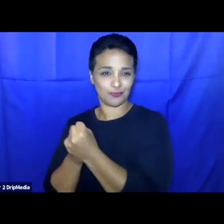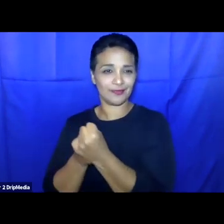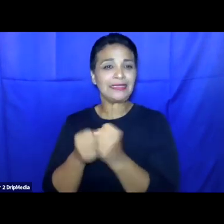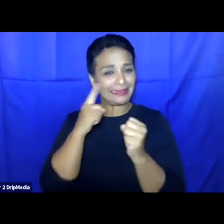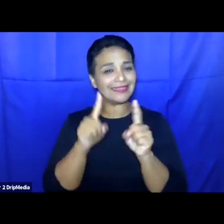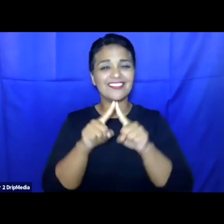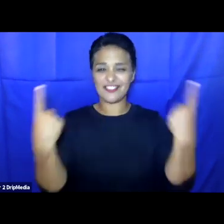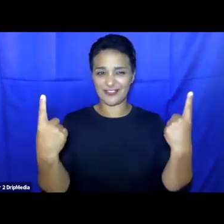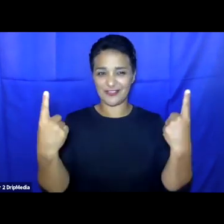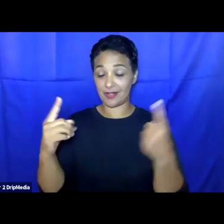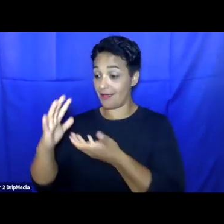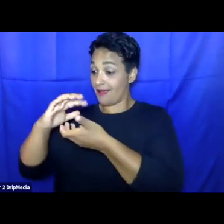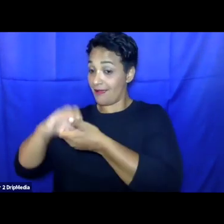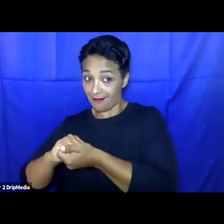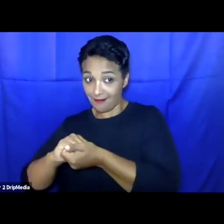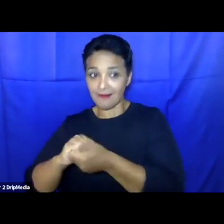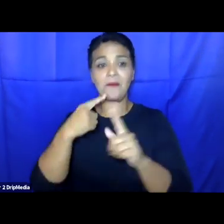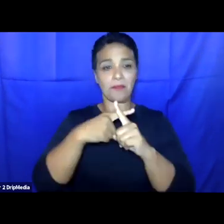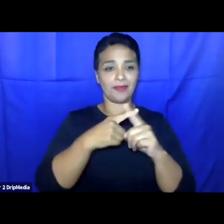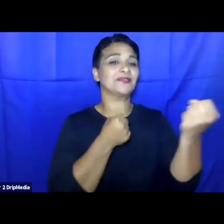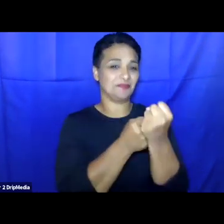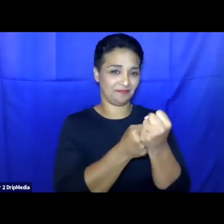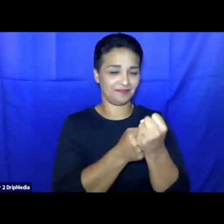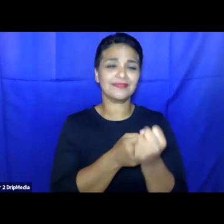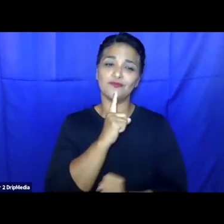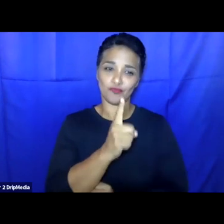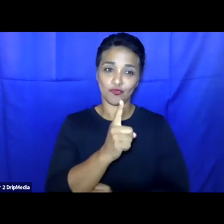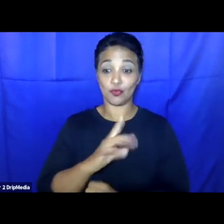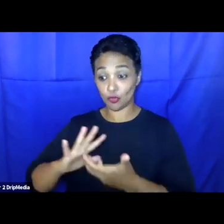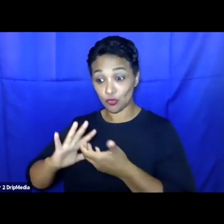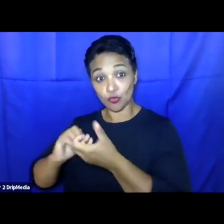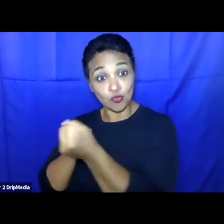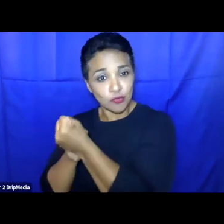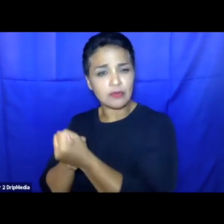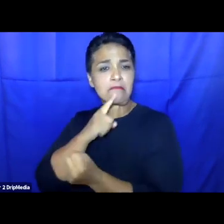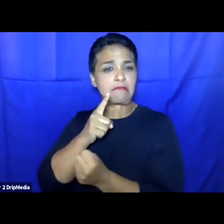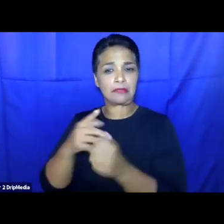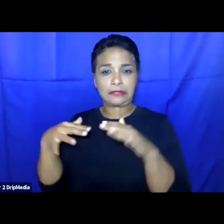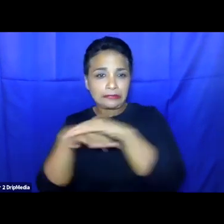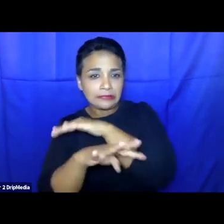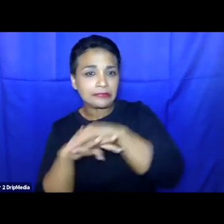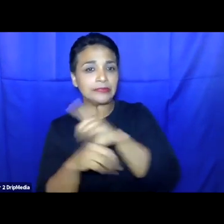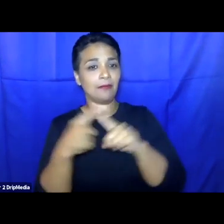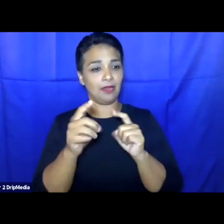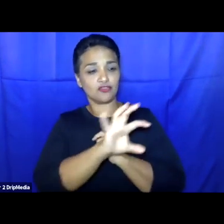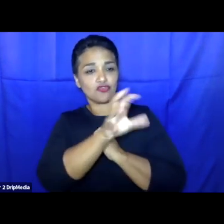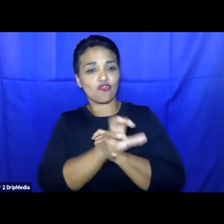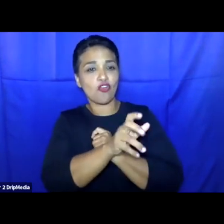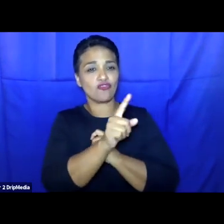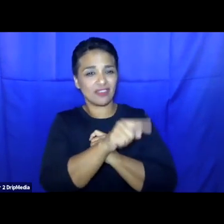same as solidarity indeed is applying to refugees and to host states. And again, a sort of dual objective